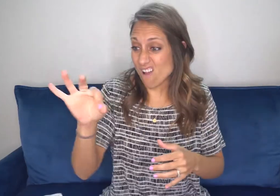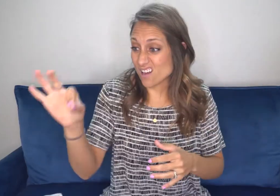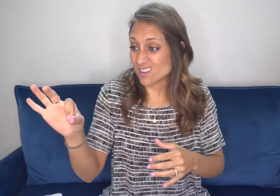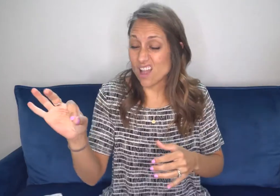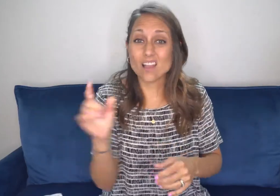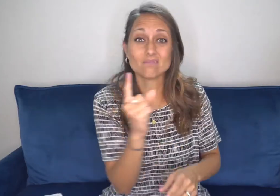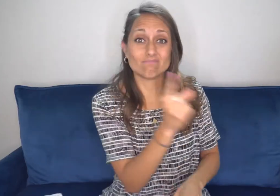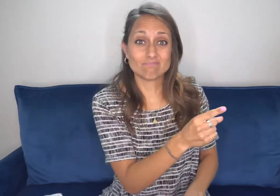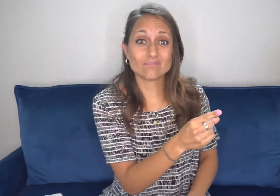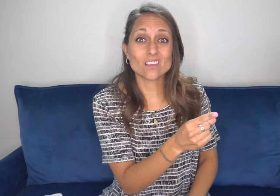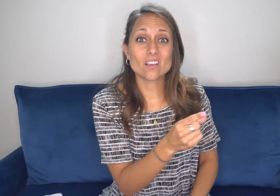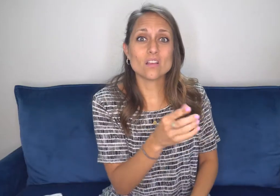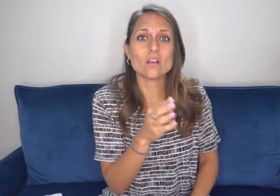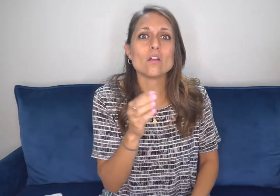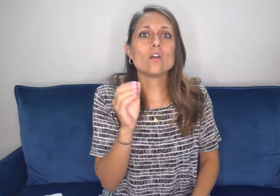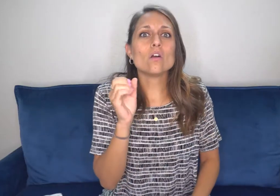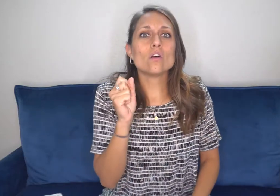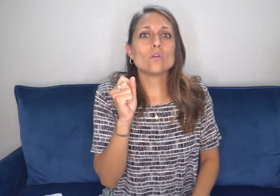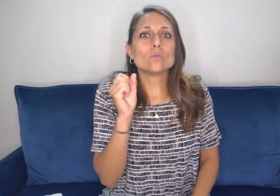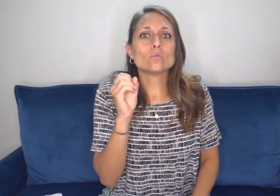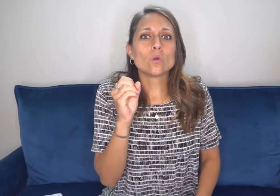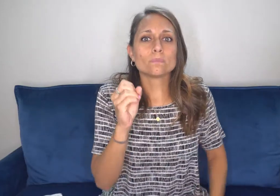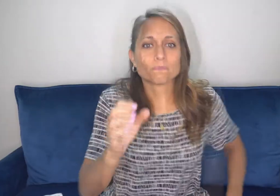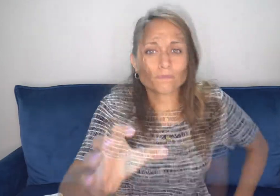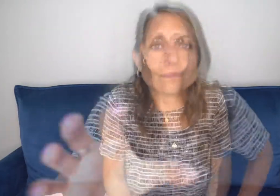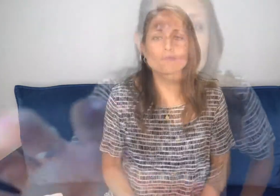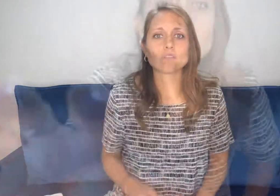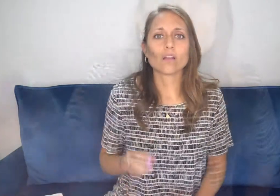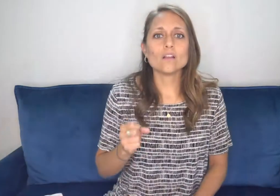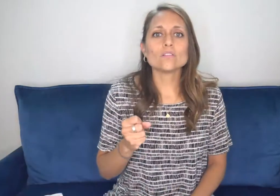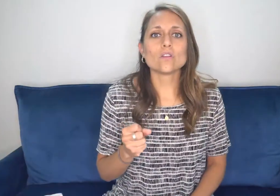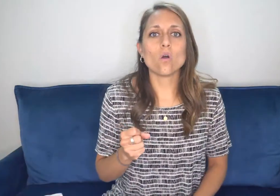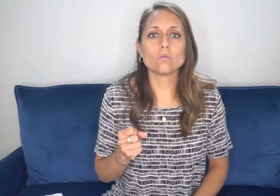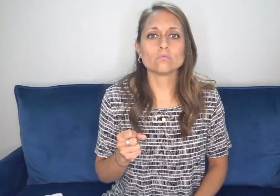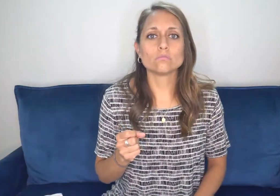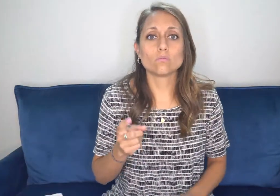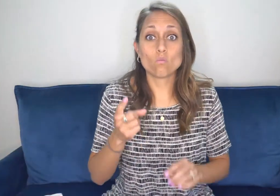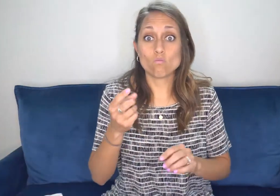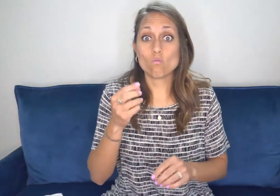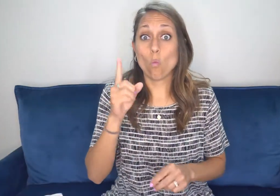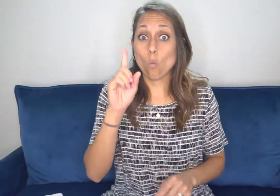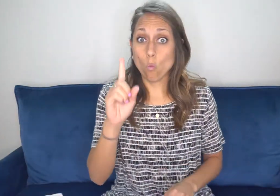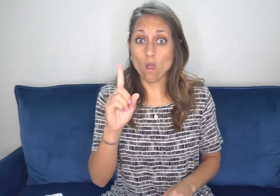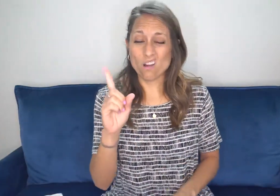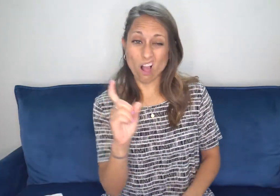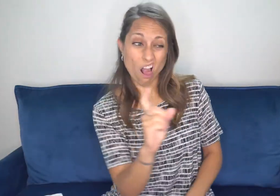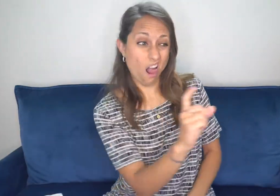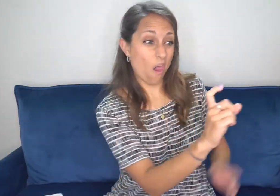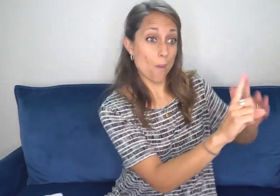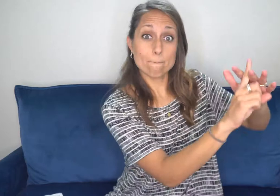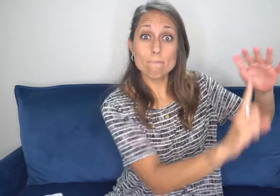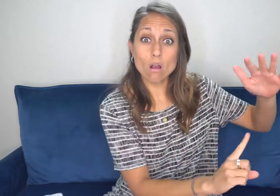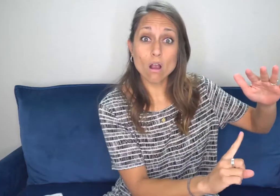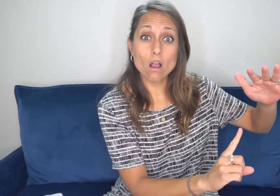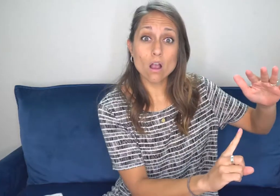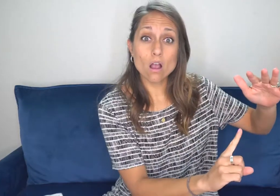he leaves those 99 to go after that lost sheep. So one lost sheep. goes astray.